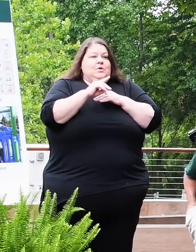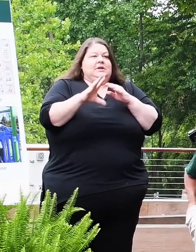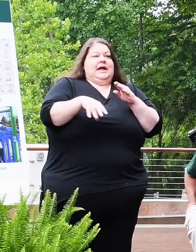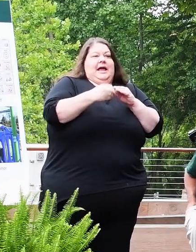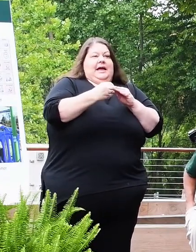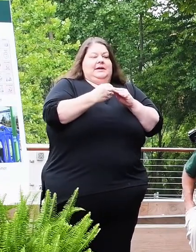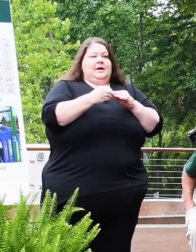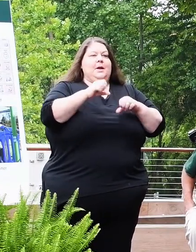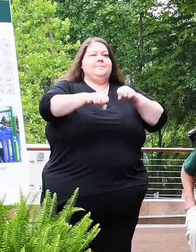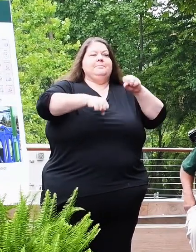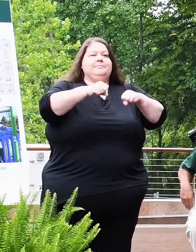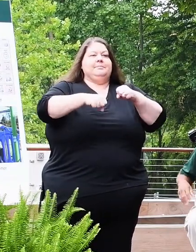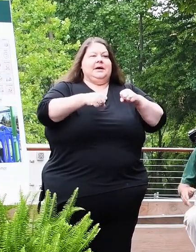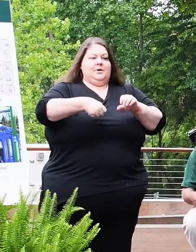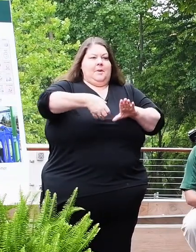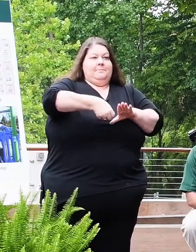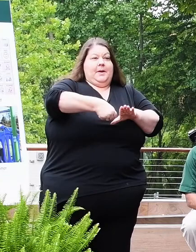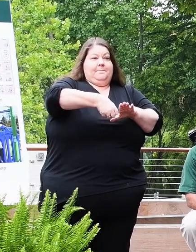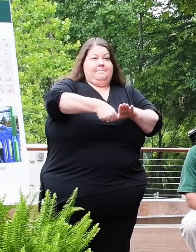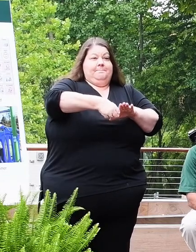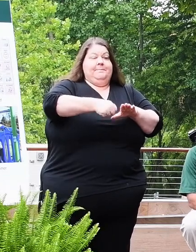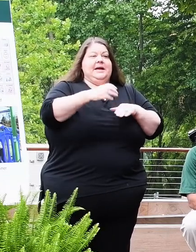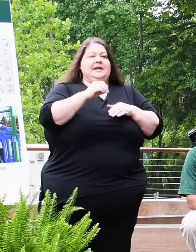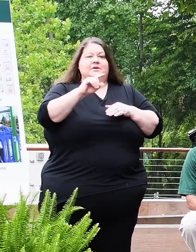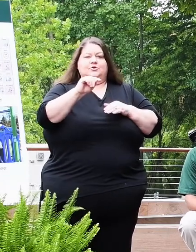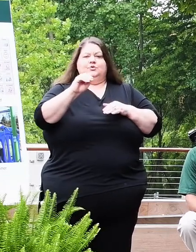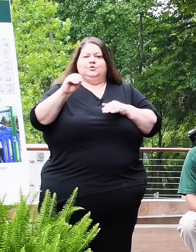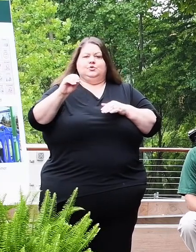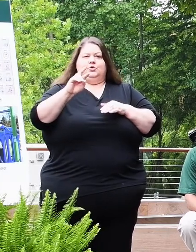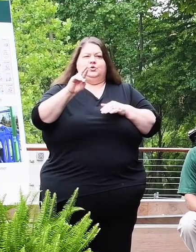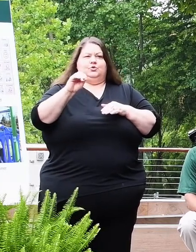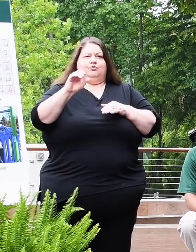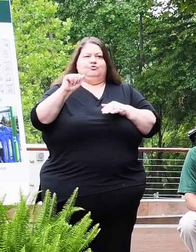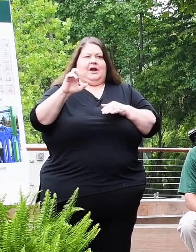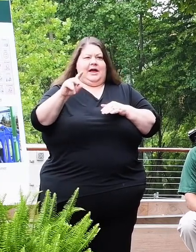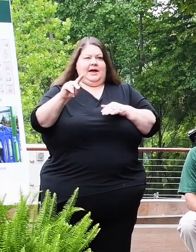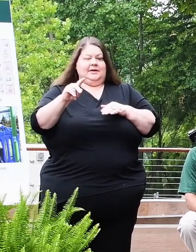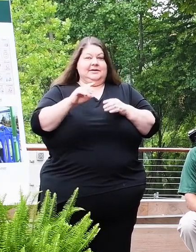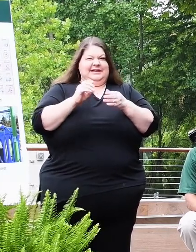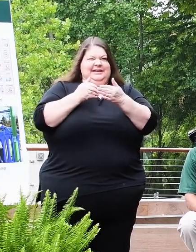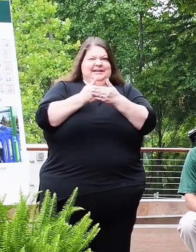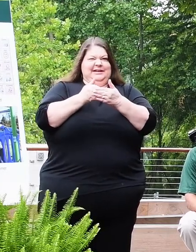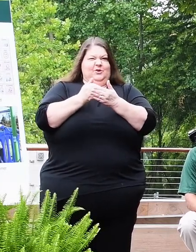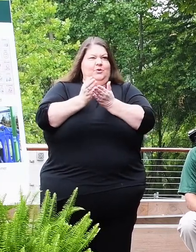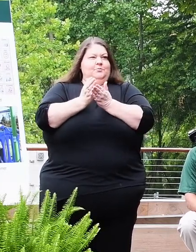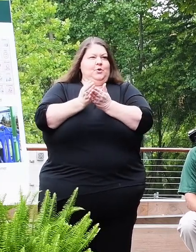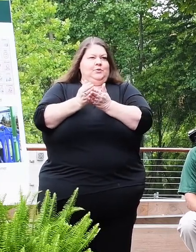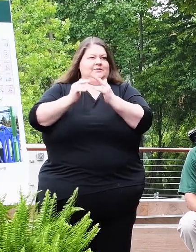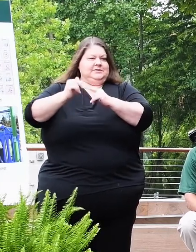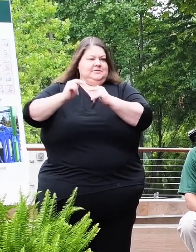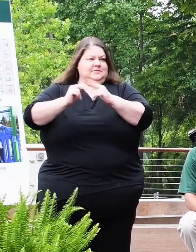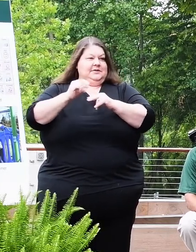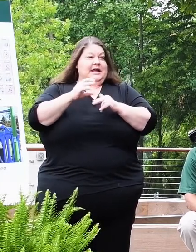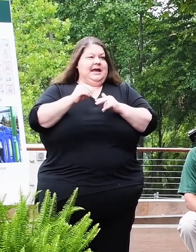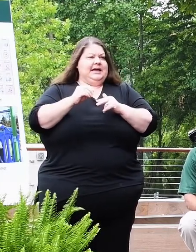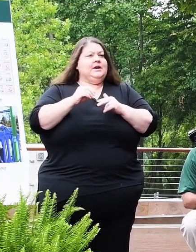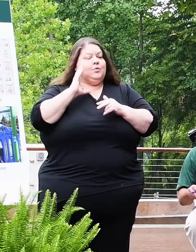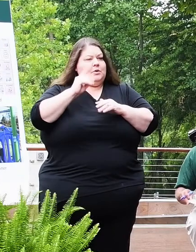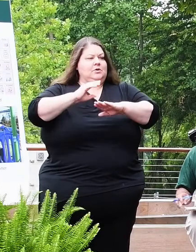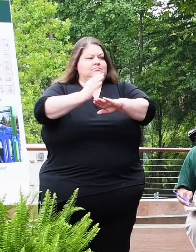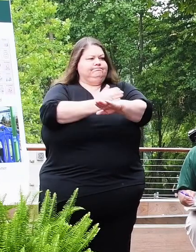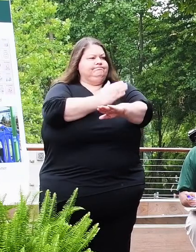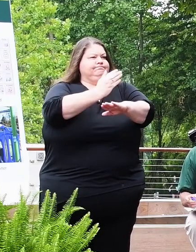and tool rack for cyclists near the entrance to the boat rental facility and landscaping newly improved areas.